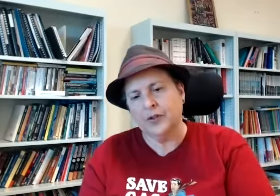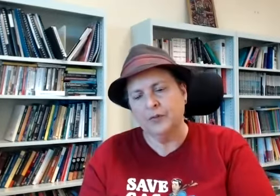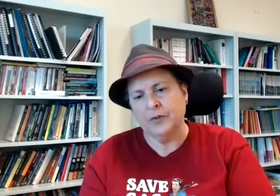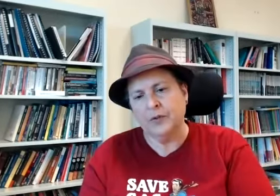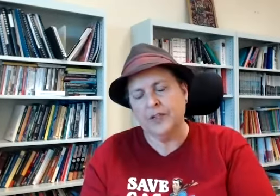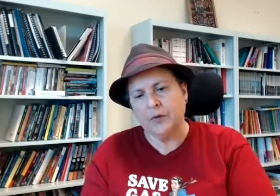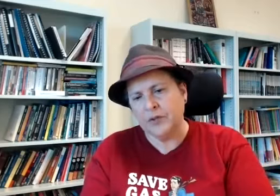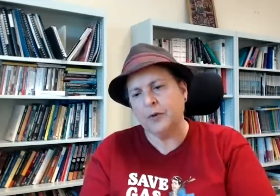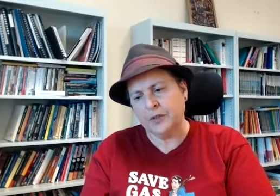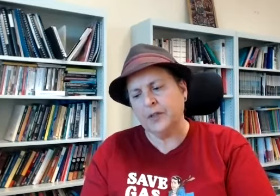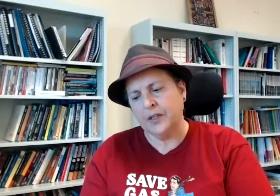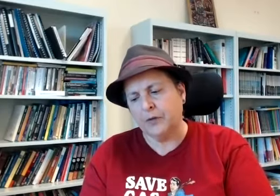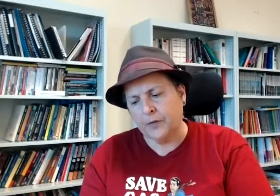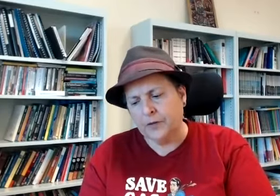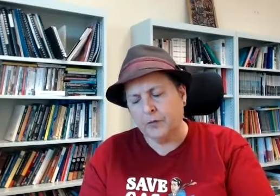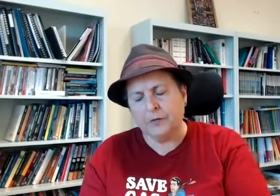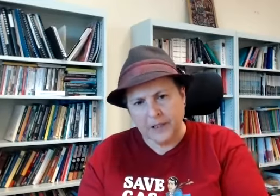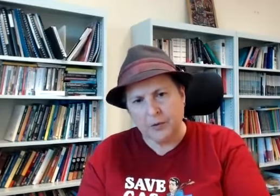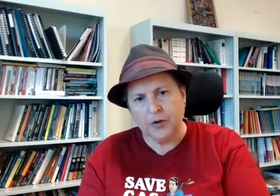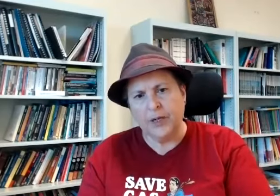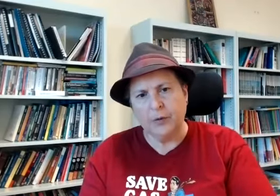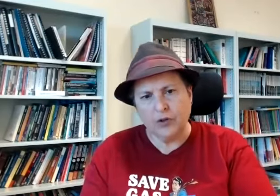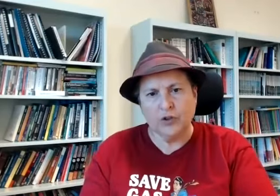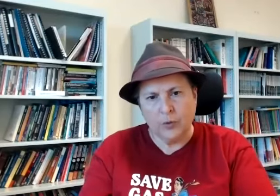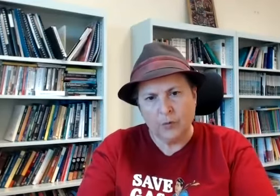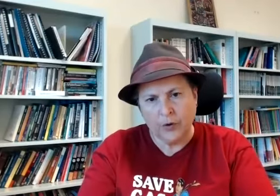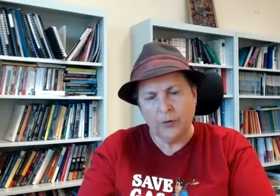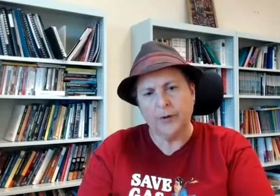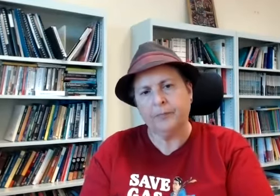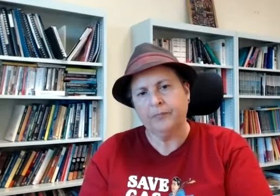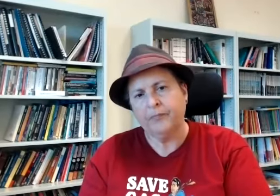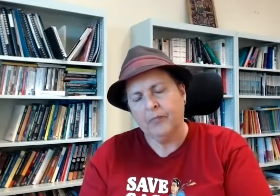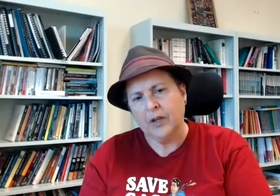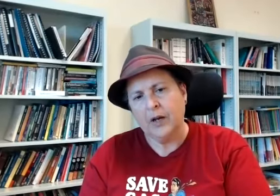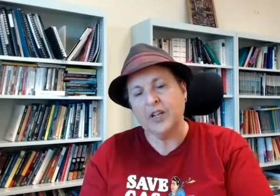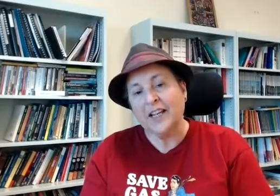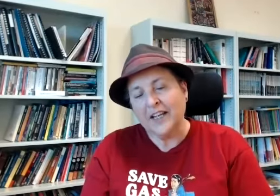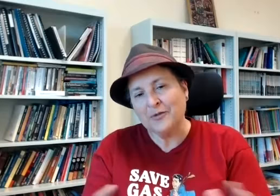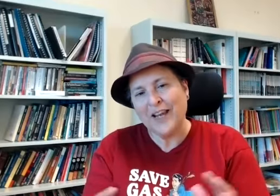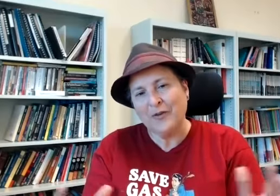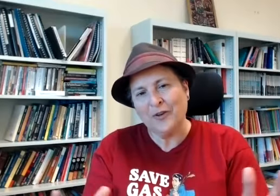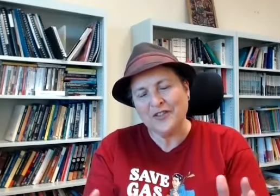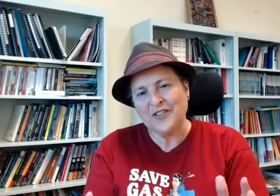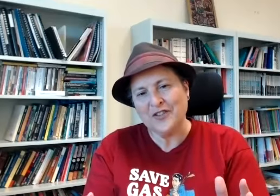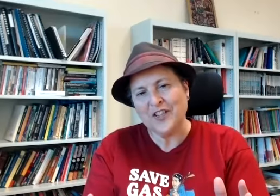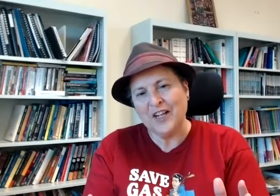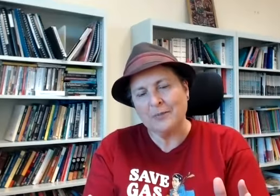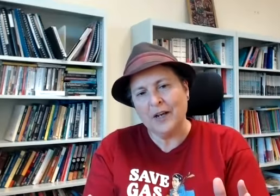is there a responsibility to reflect upon the meaning what do we want to um i'm taking into account all those things you say it's about